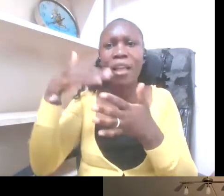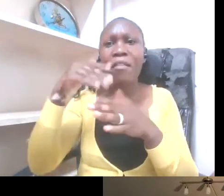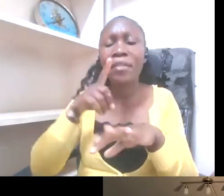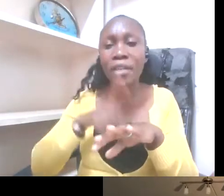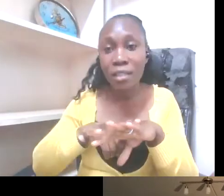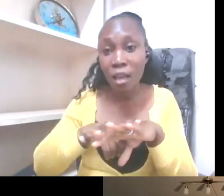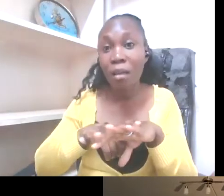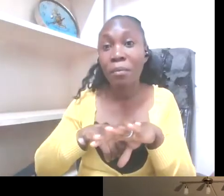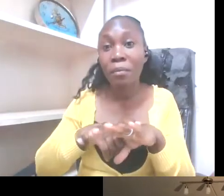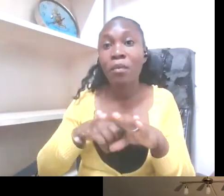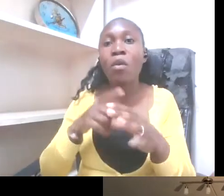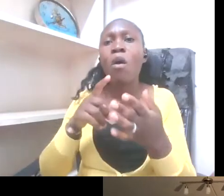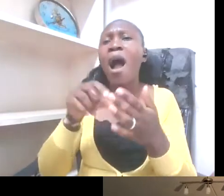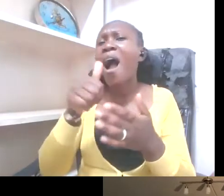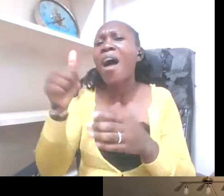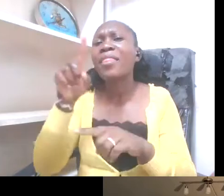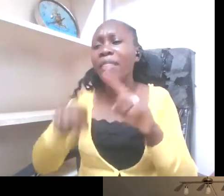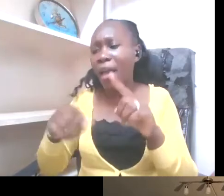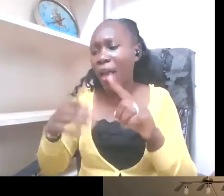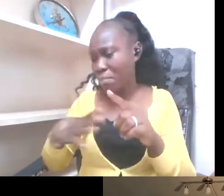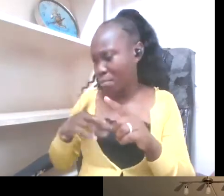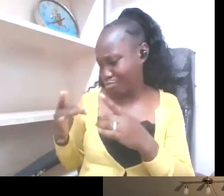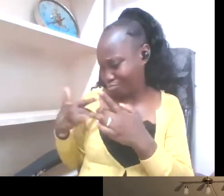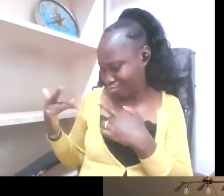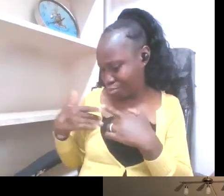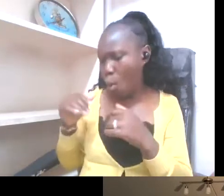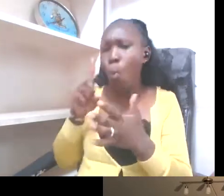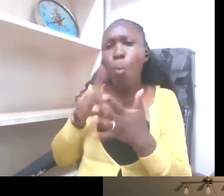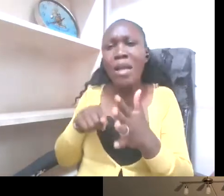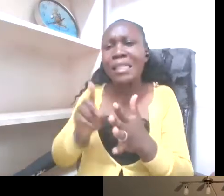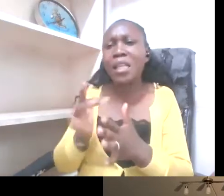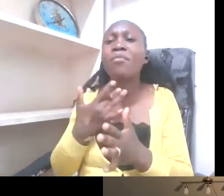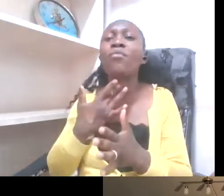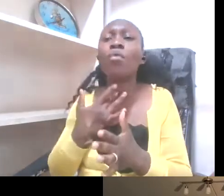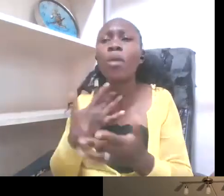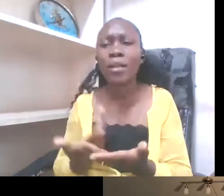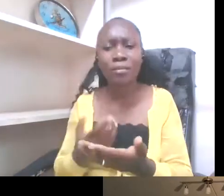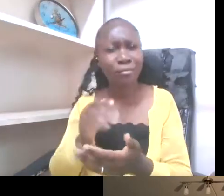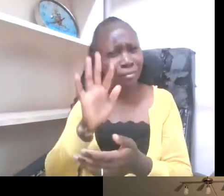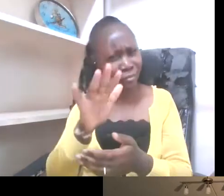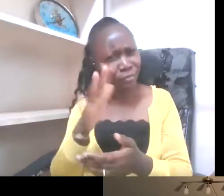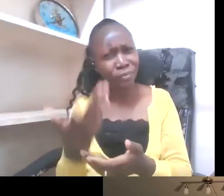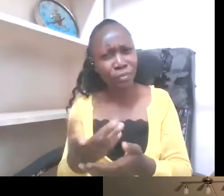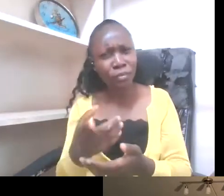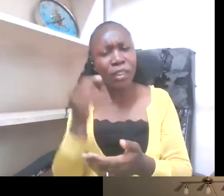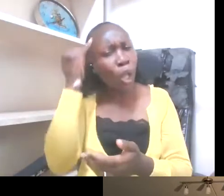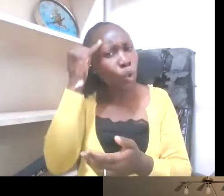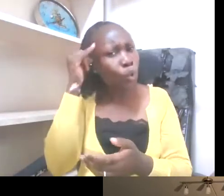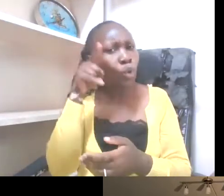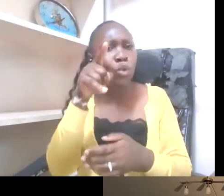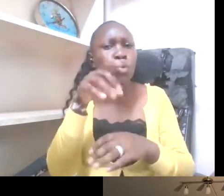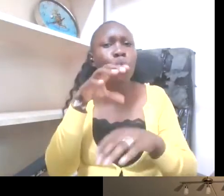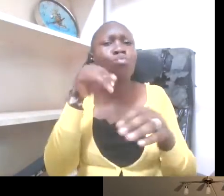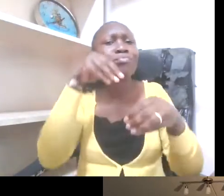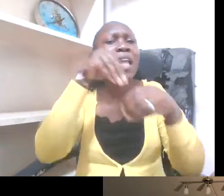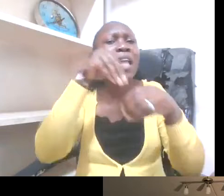the people who are concerned what they prefer. How did you get involved in working with deaf people and